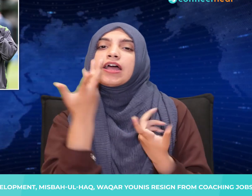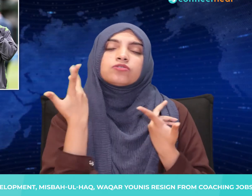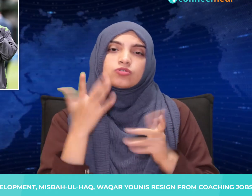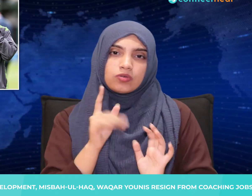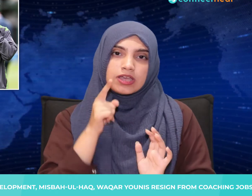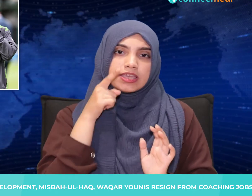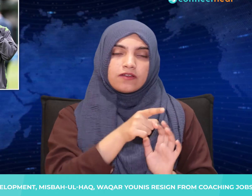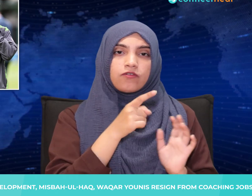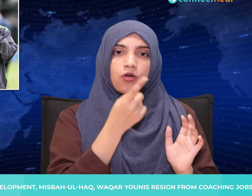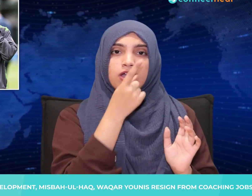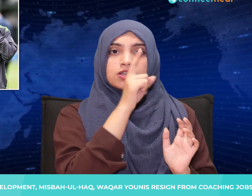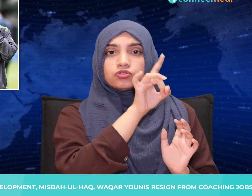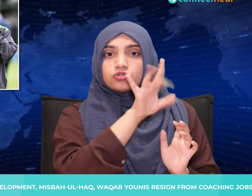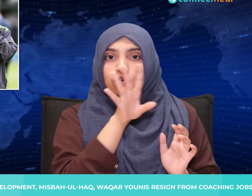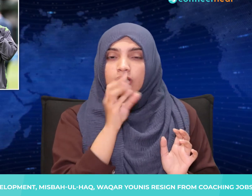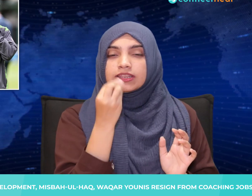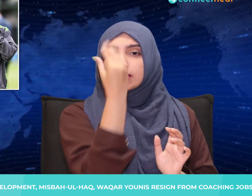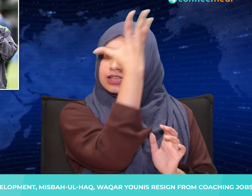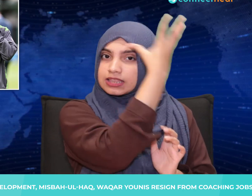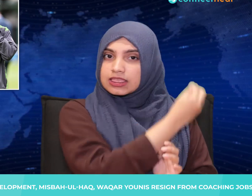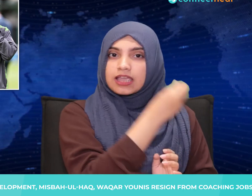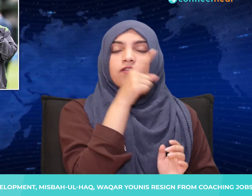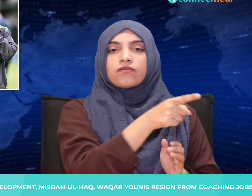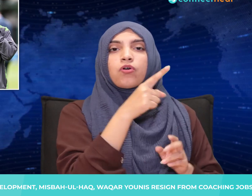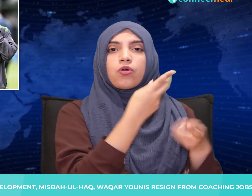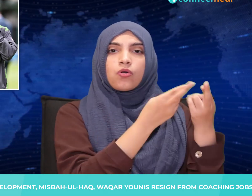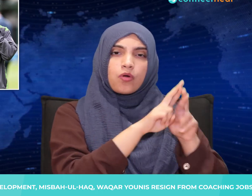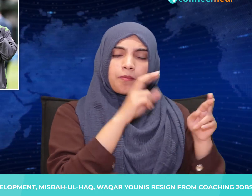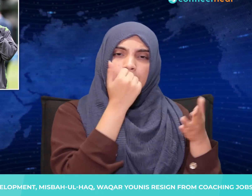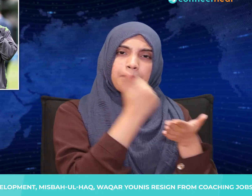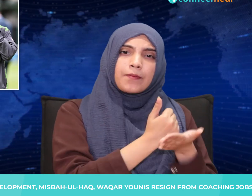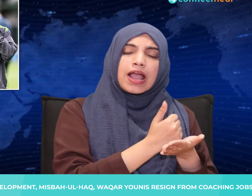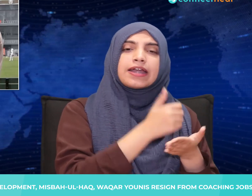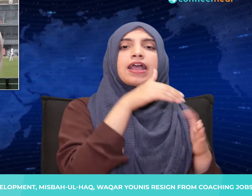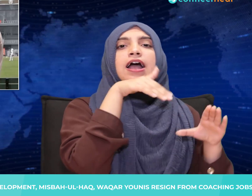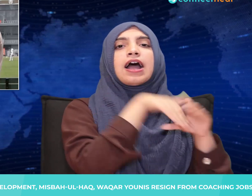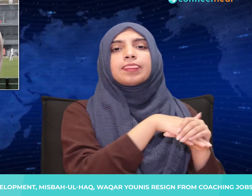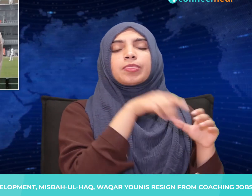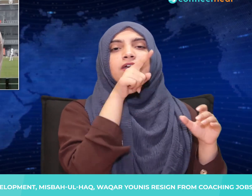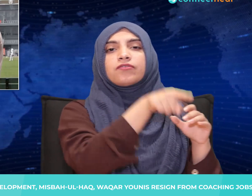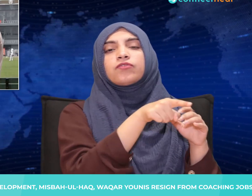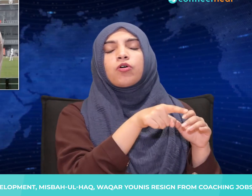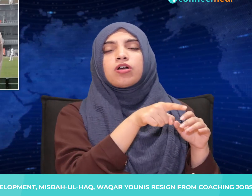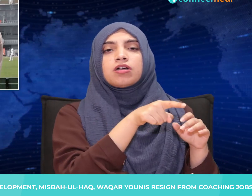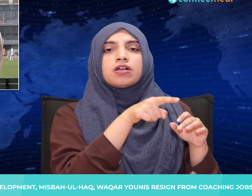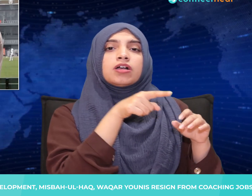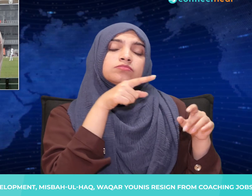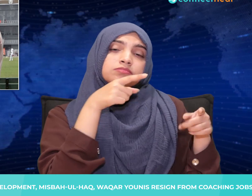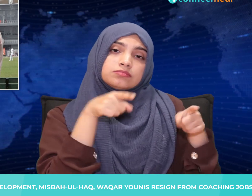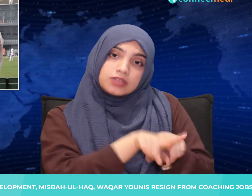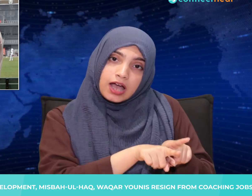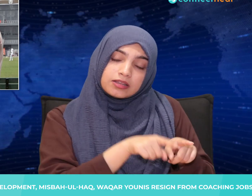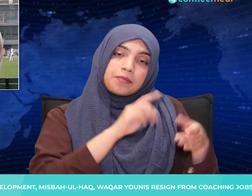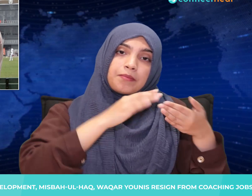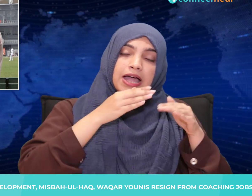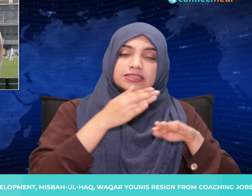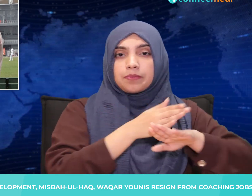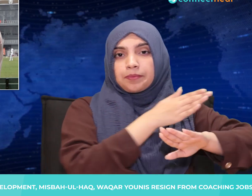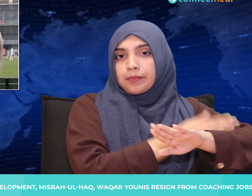in Jamaica, post the West Indies series, provided me with an opportunity to reflect